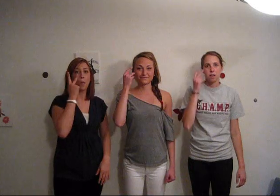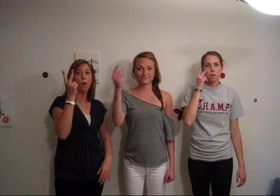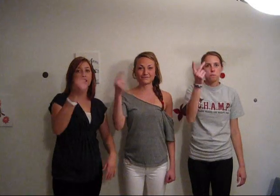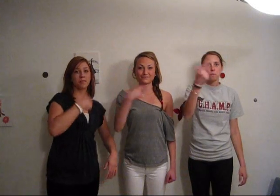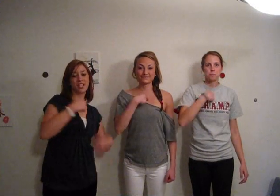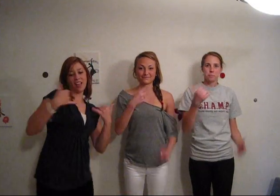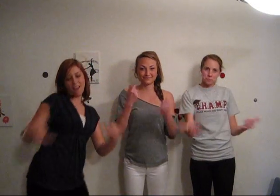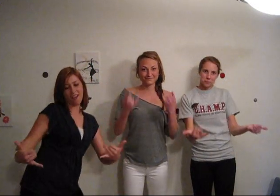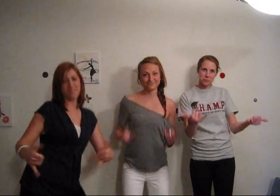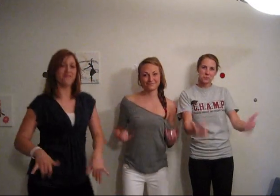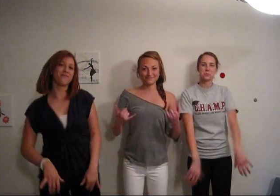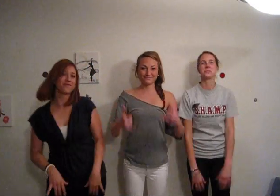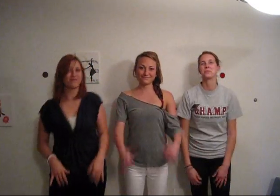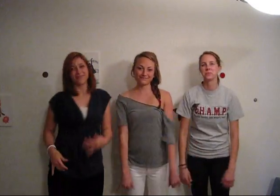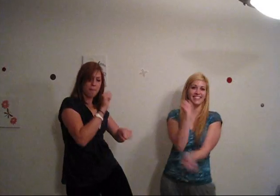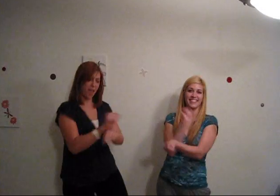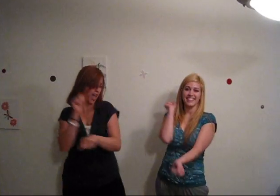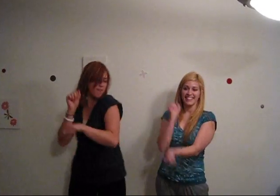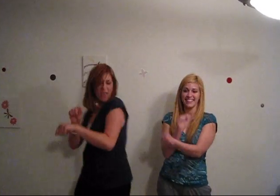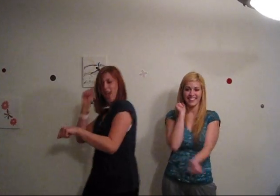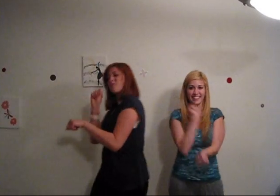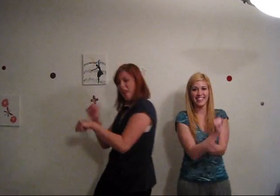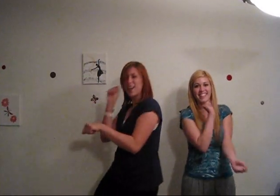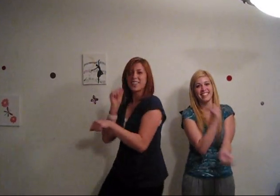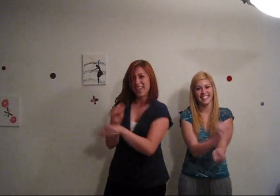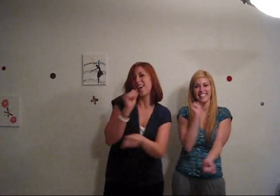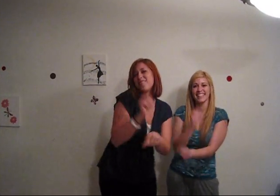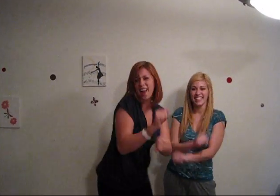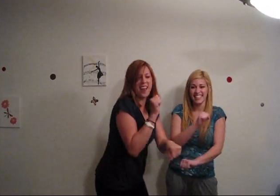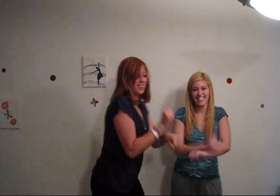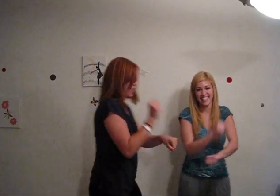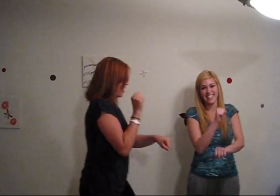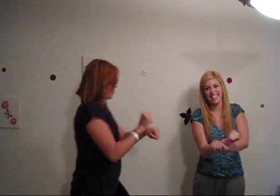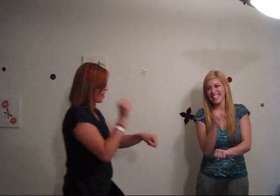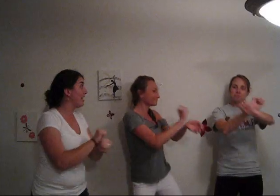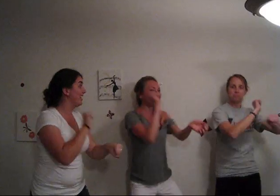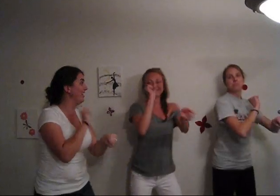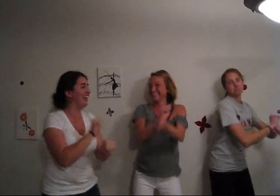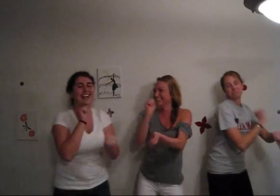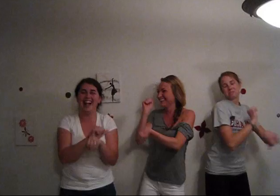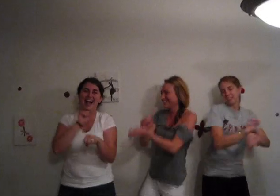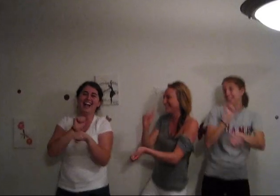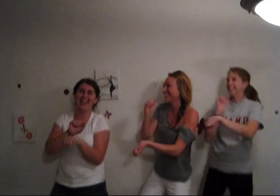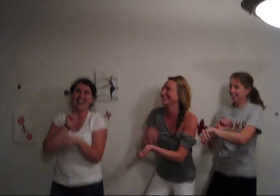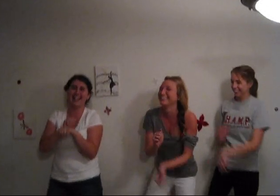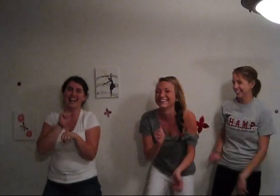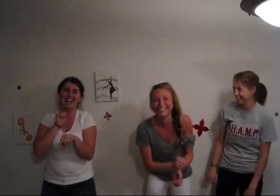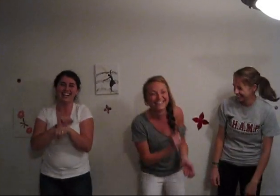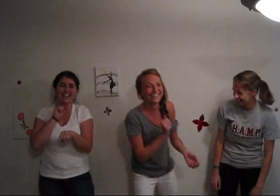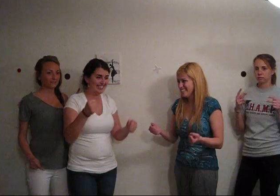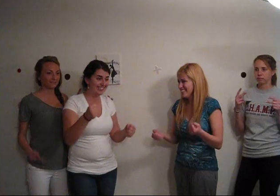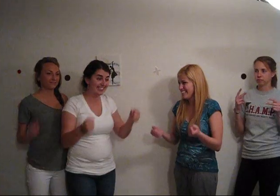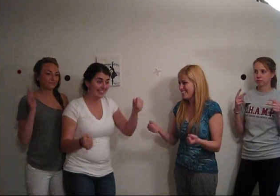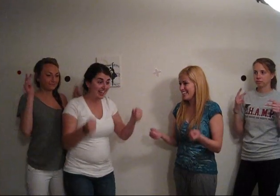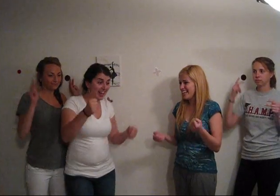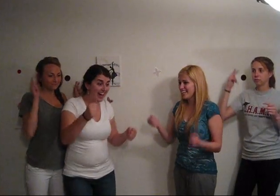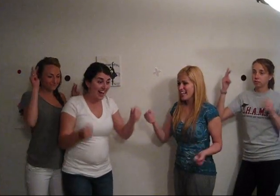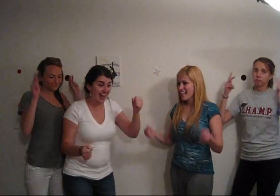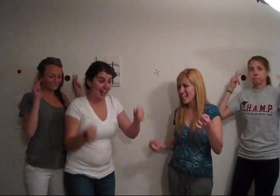Watch me now I'm working out, baby Well, you're driving me crazy